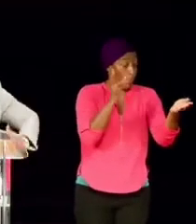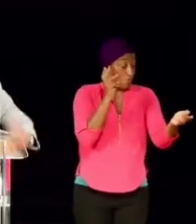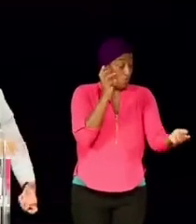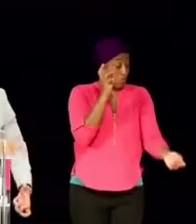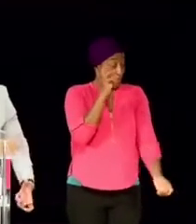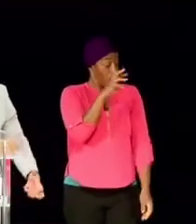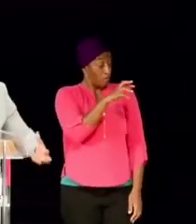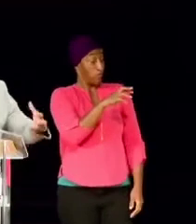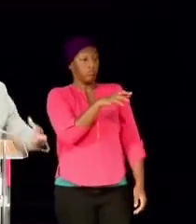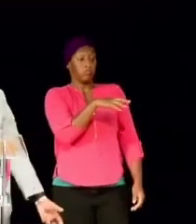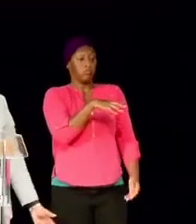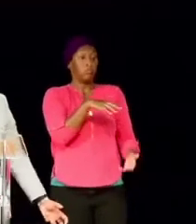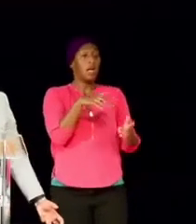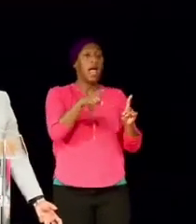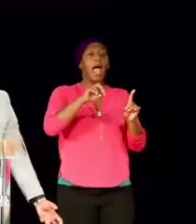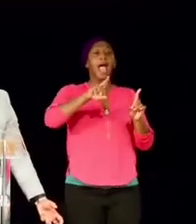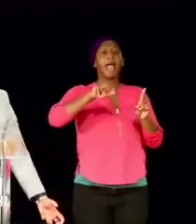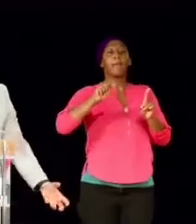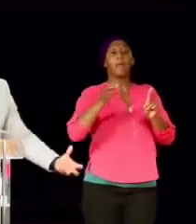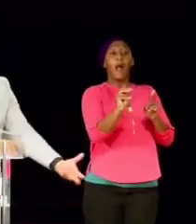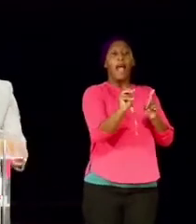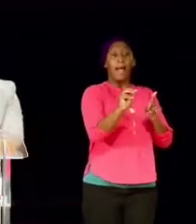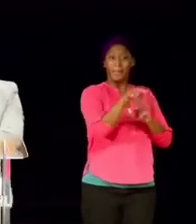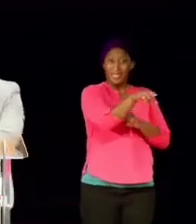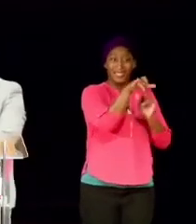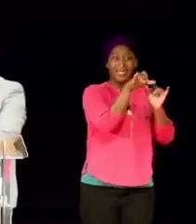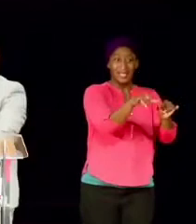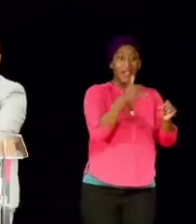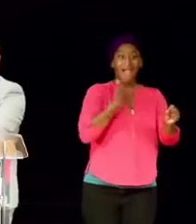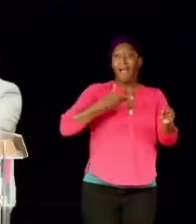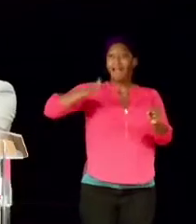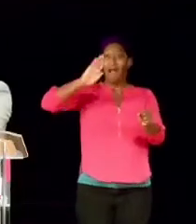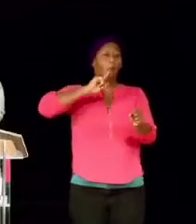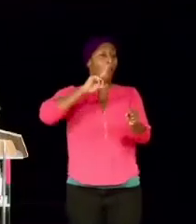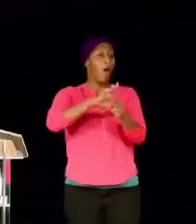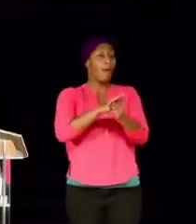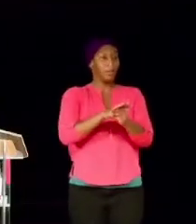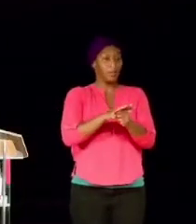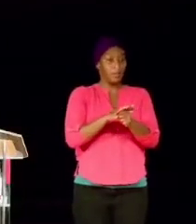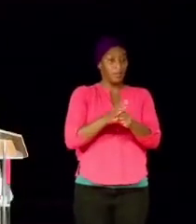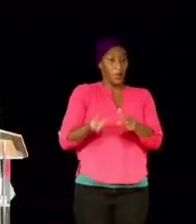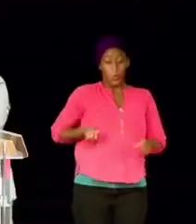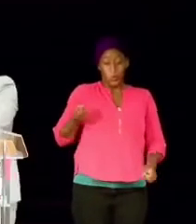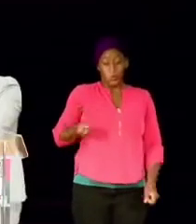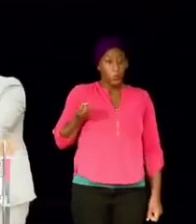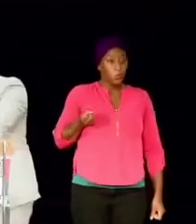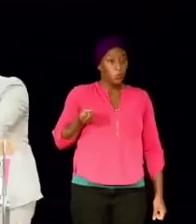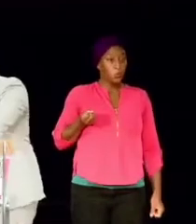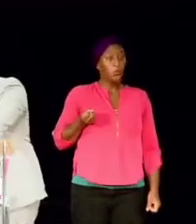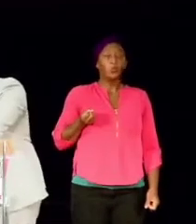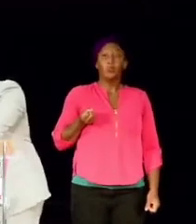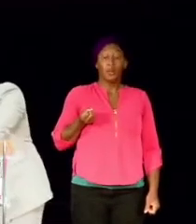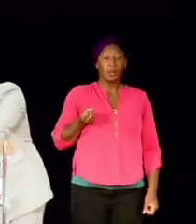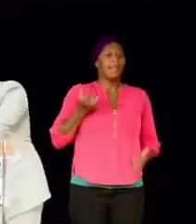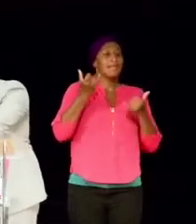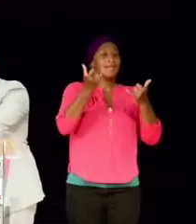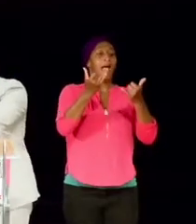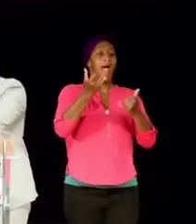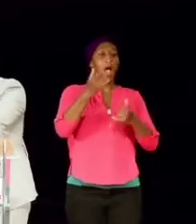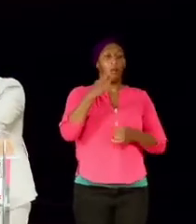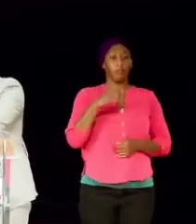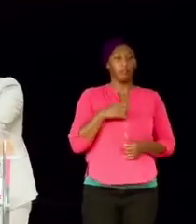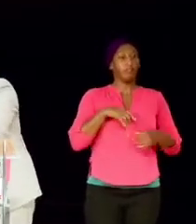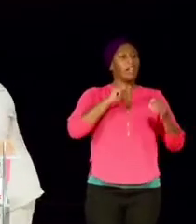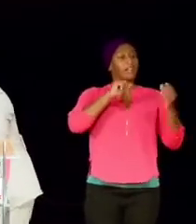but Abraham still had a word from the Lord. Now, we got to deal with Hagar,